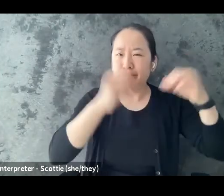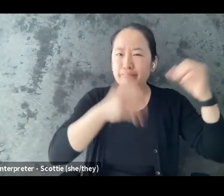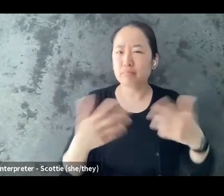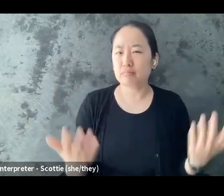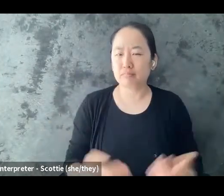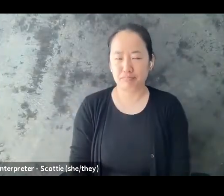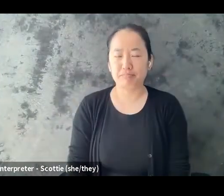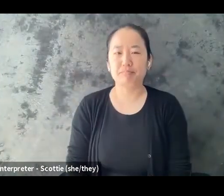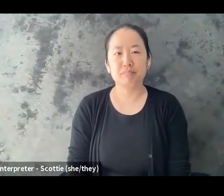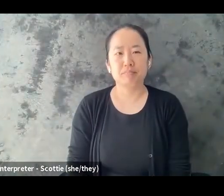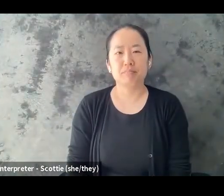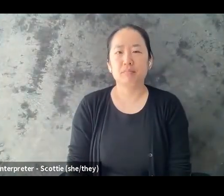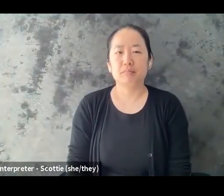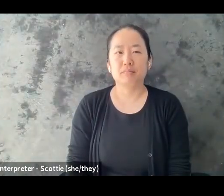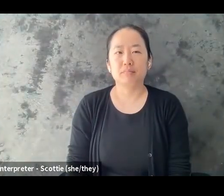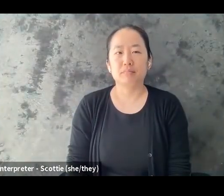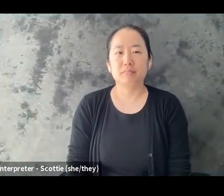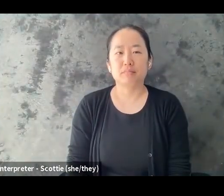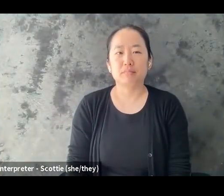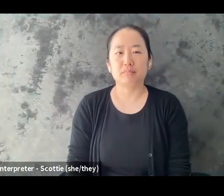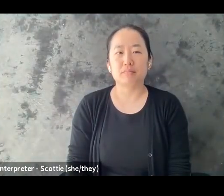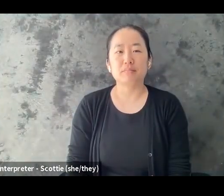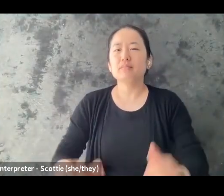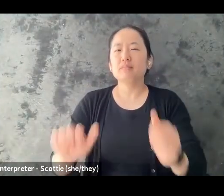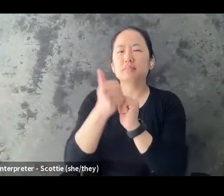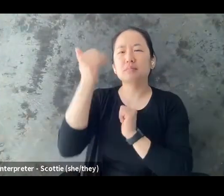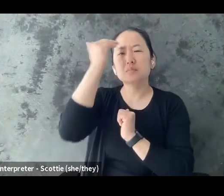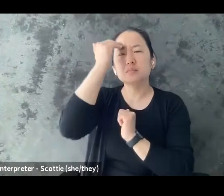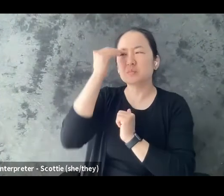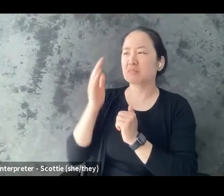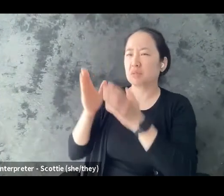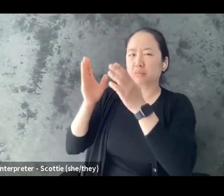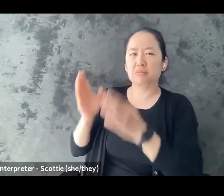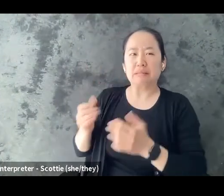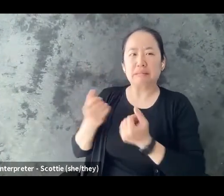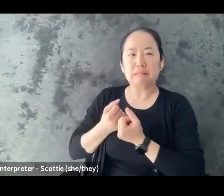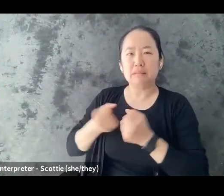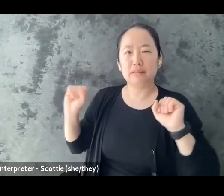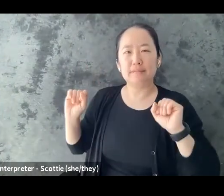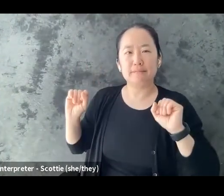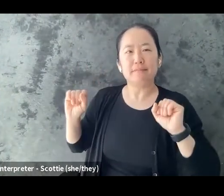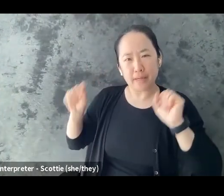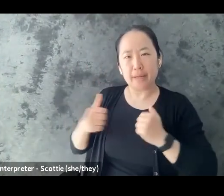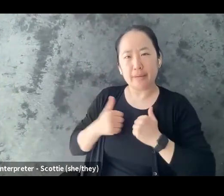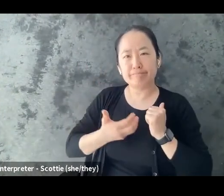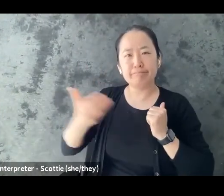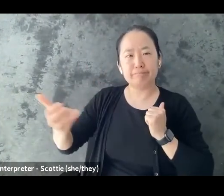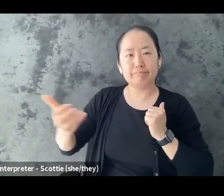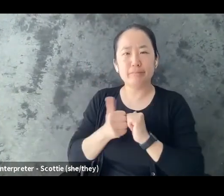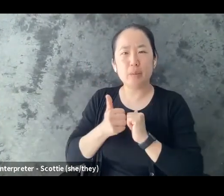so related to signs that it might be safe to share your story maybe you have seen times when that person has shown empathy towards other